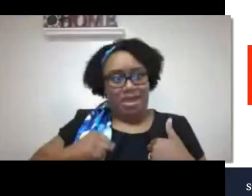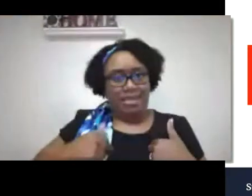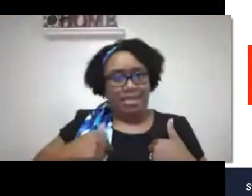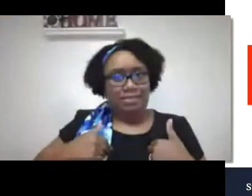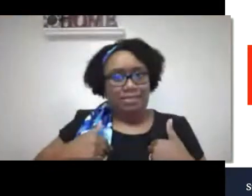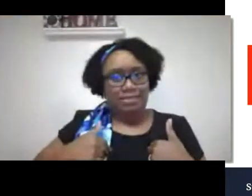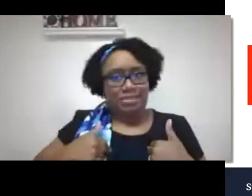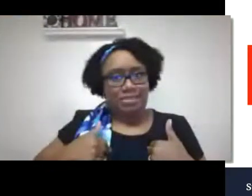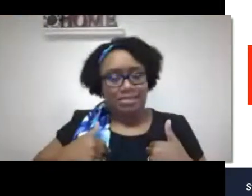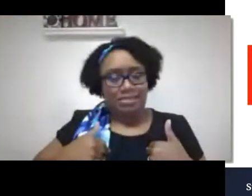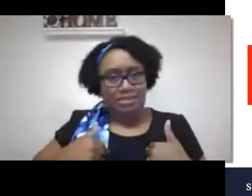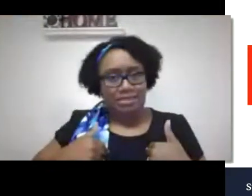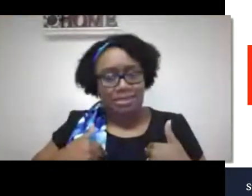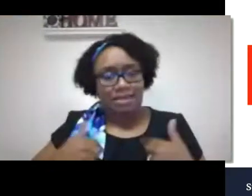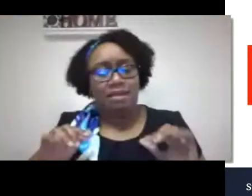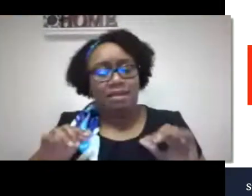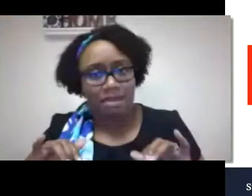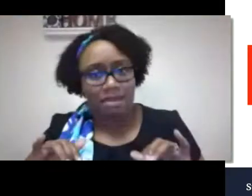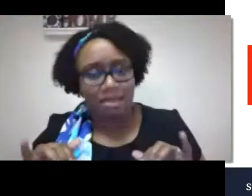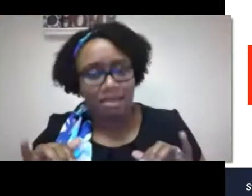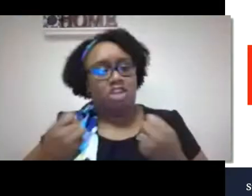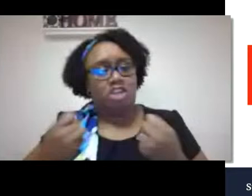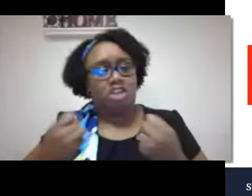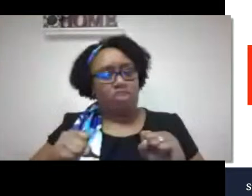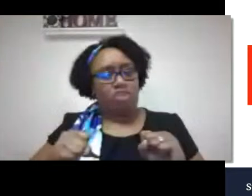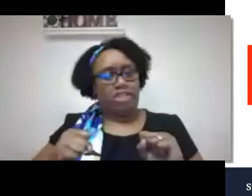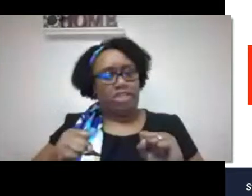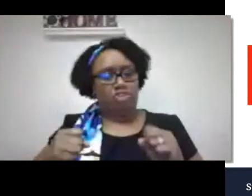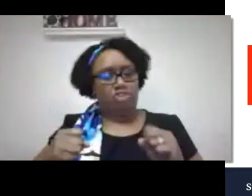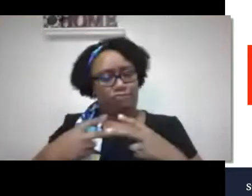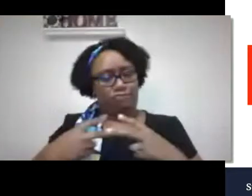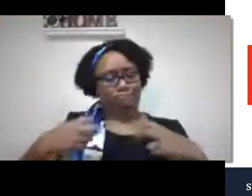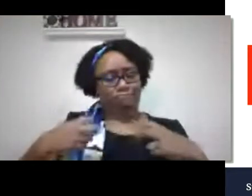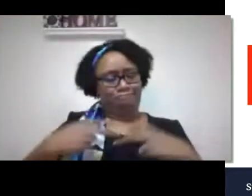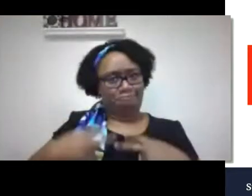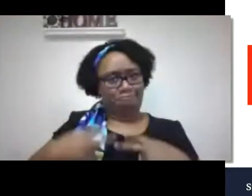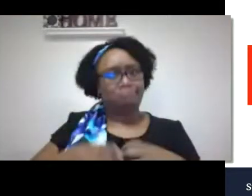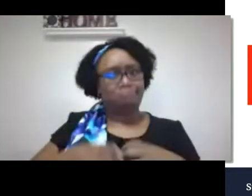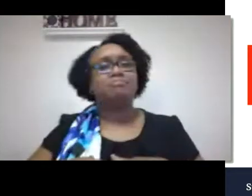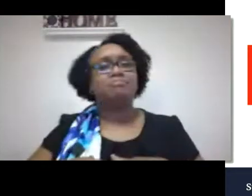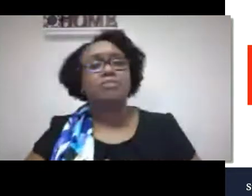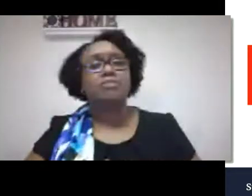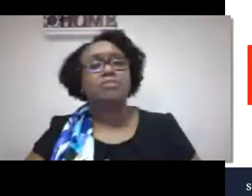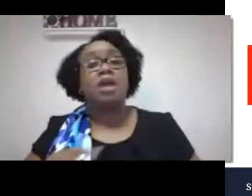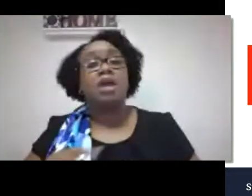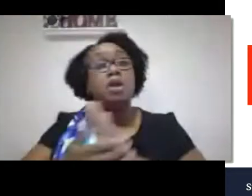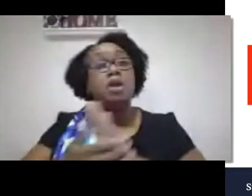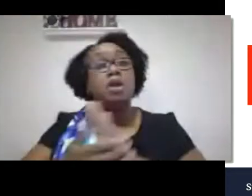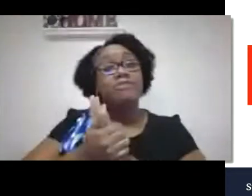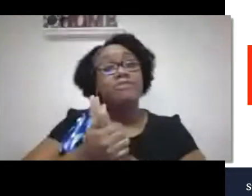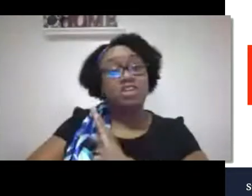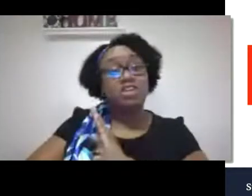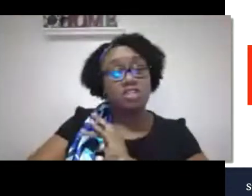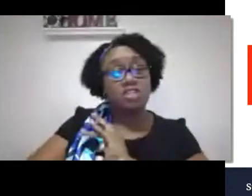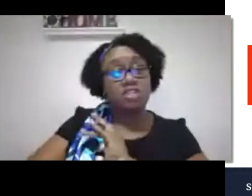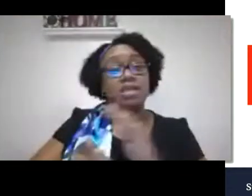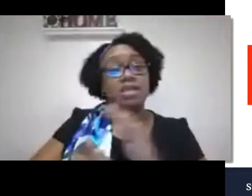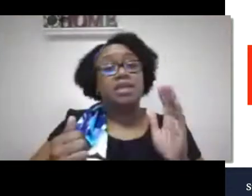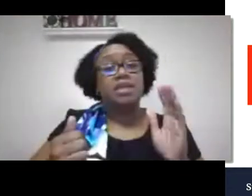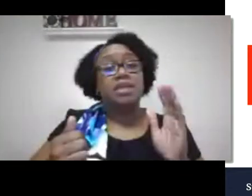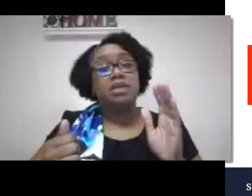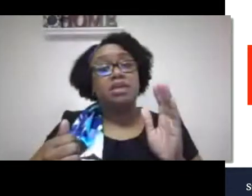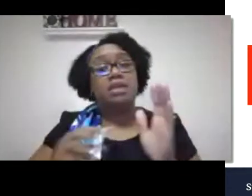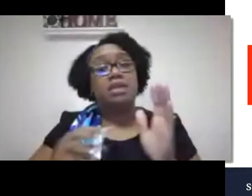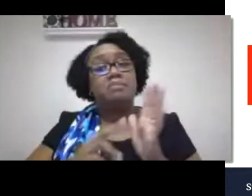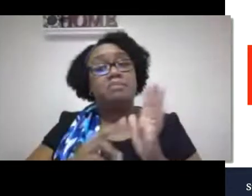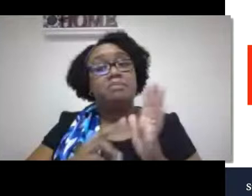we know exist. We know we are biased in that direction. And when we try to introspect